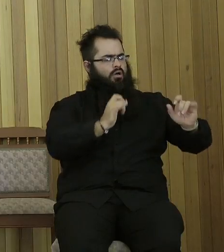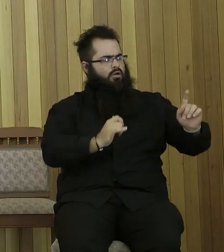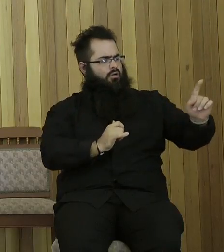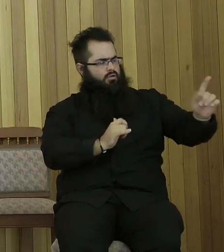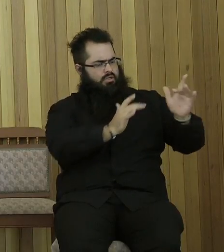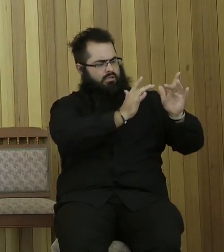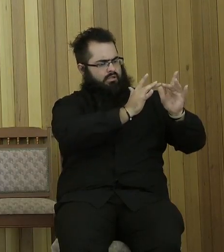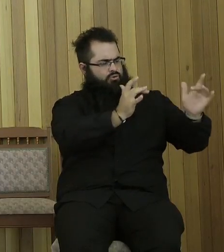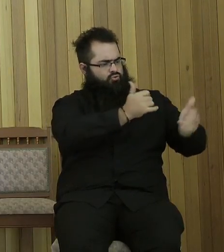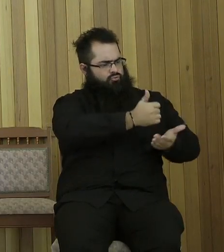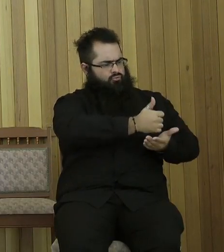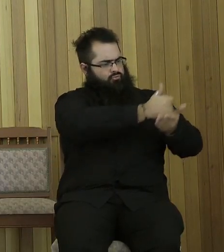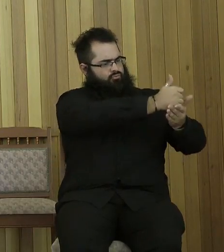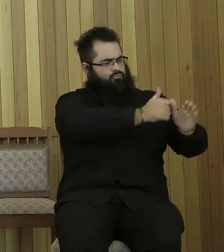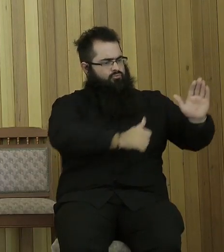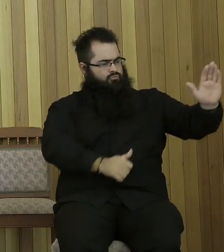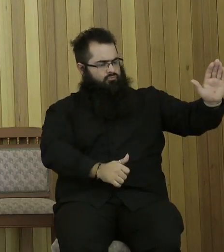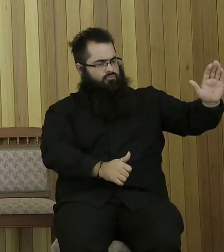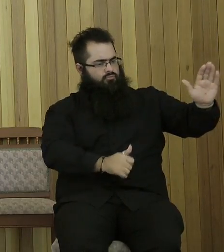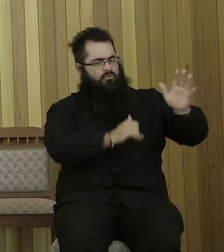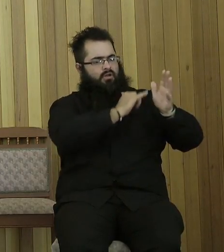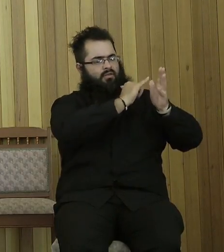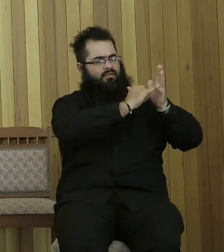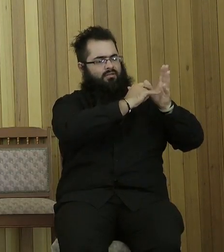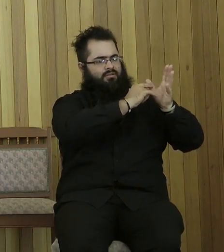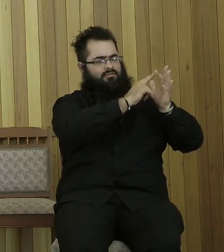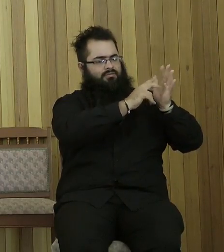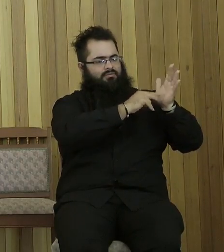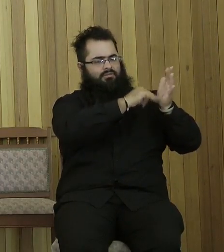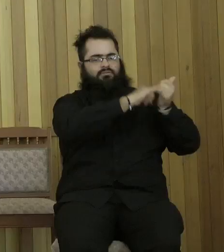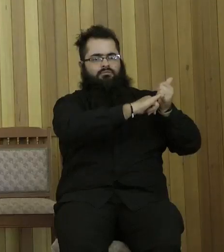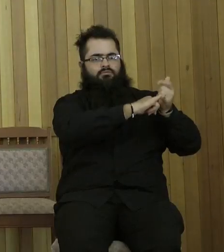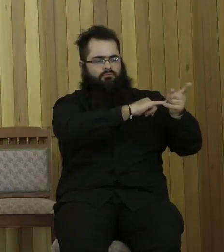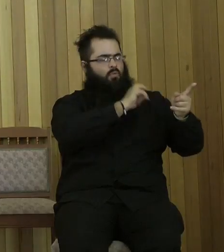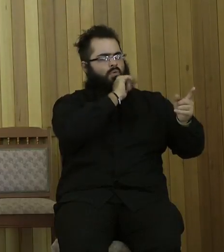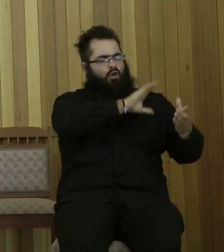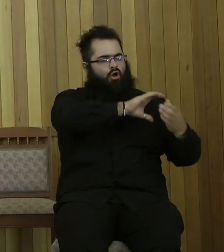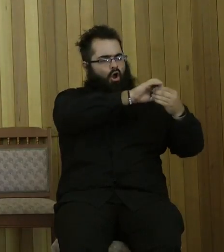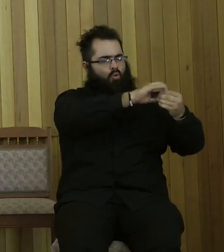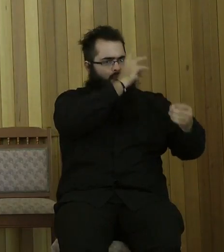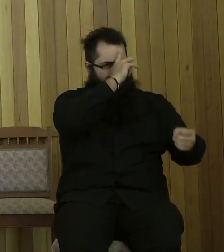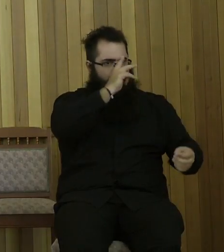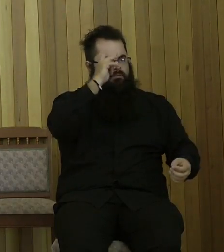and the time came for the saints to possess the kingdom. And God added, let me, for this portion of scripture this morning.